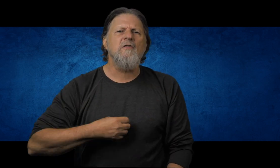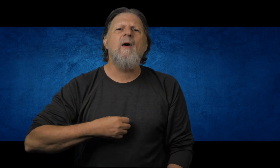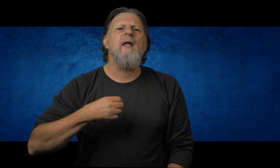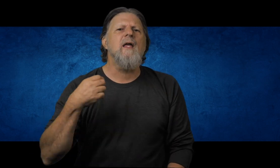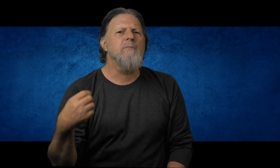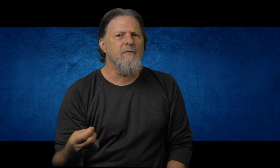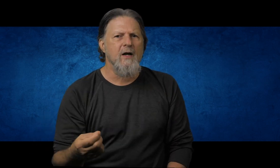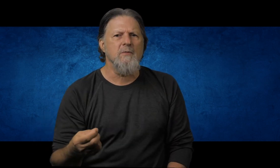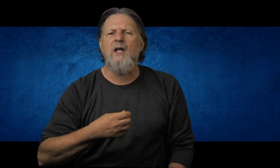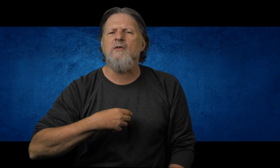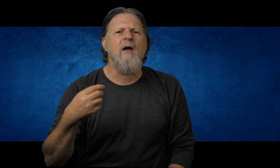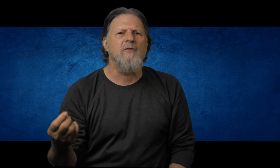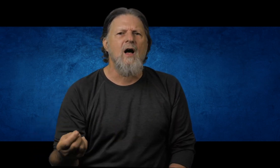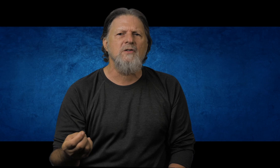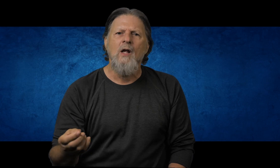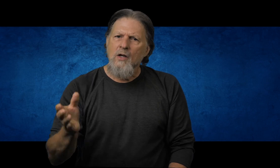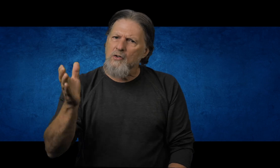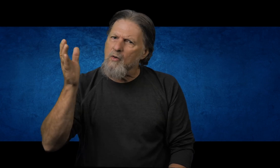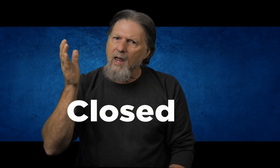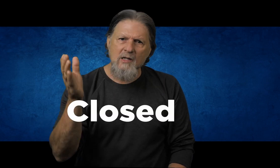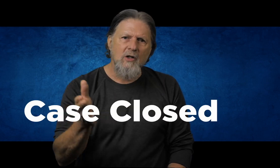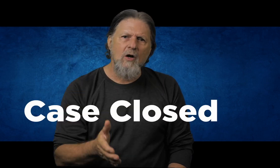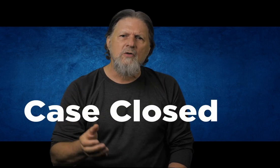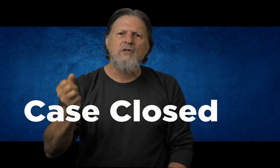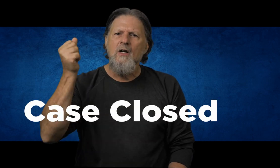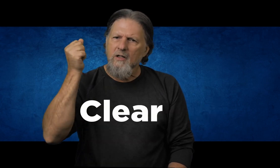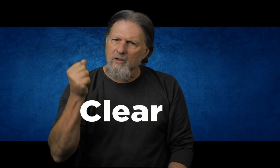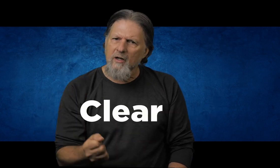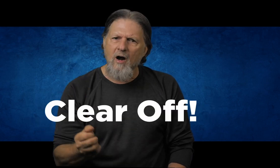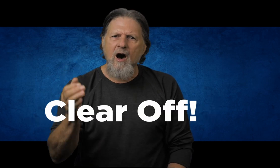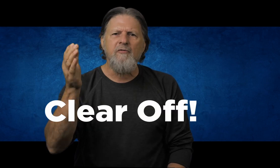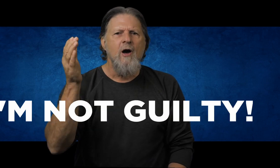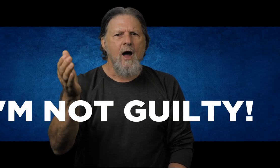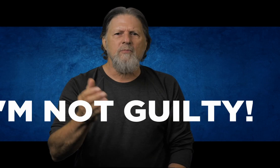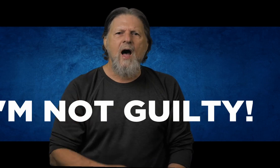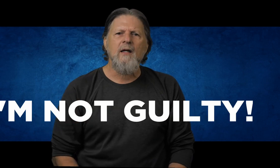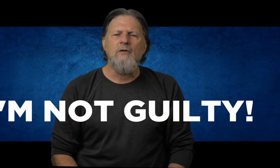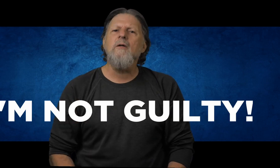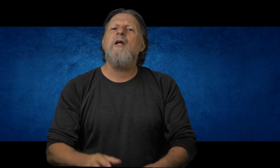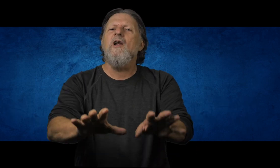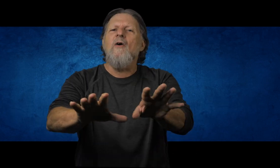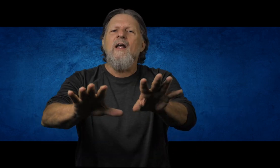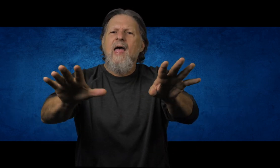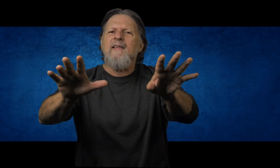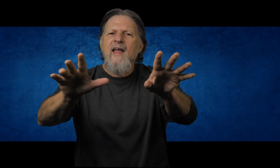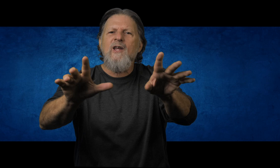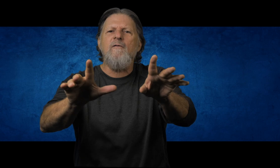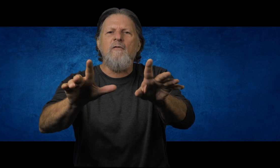of my imperfection, because of my flaws. So case closed, clear off. I'm not guilty. But you know what? Hey, thank you for